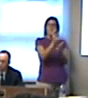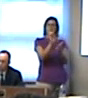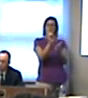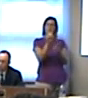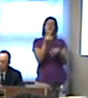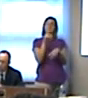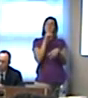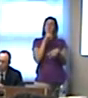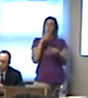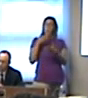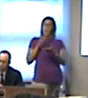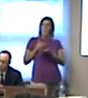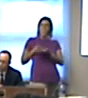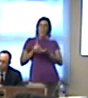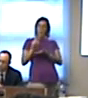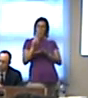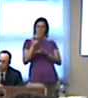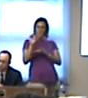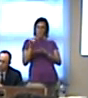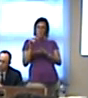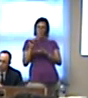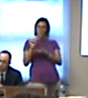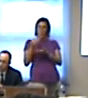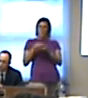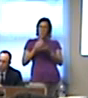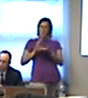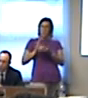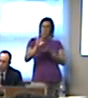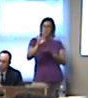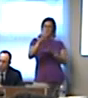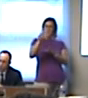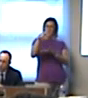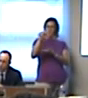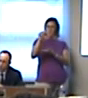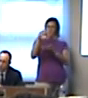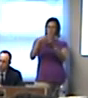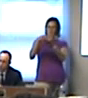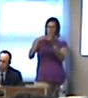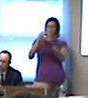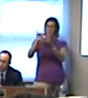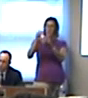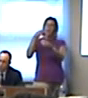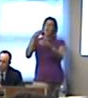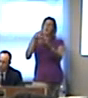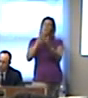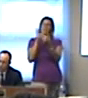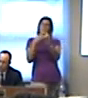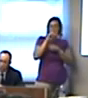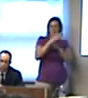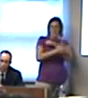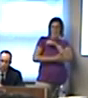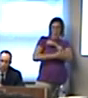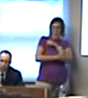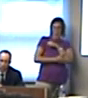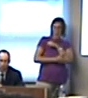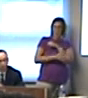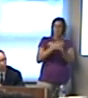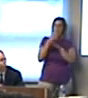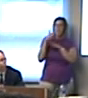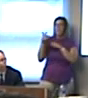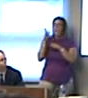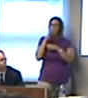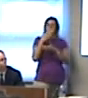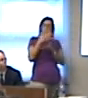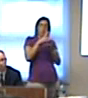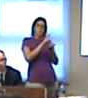retail, it goes to the only apartment revenue, they withhold 2%, and then that money goes through. It Regional Office of Education. They get 2% of the